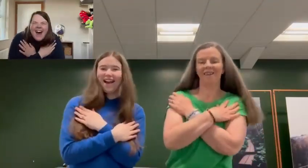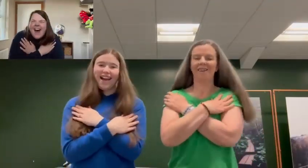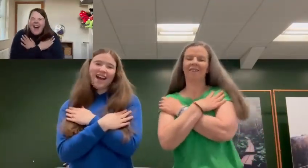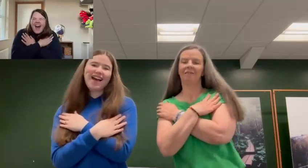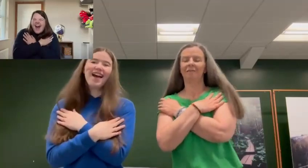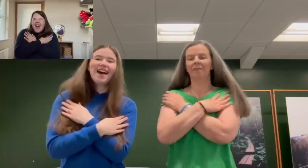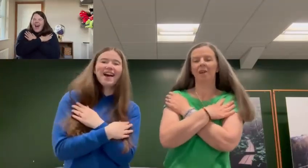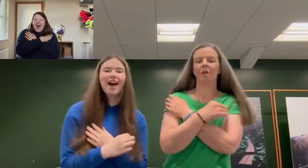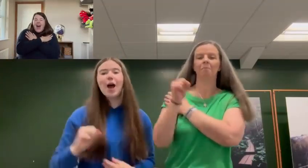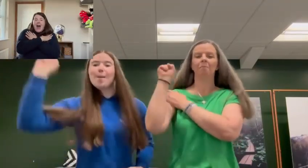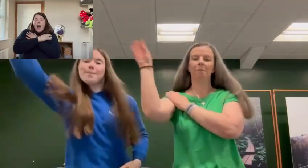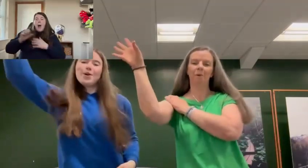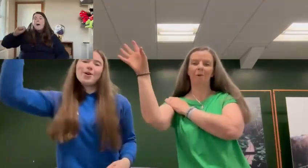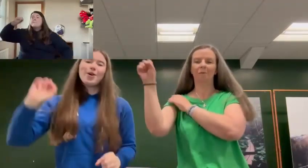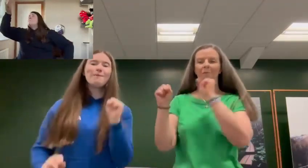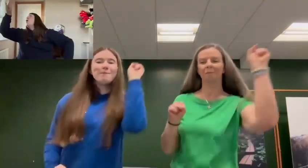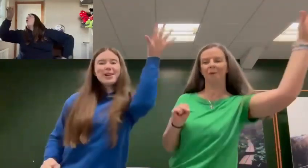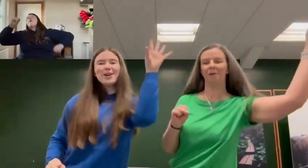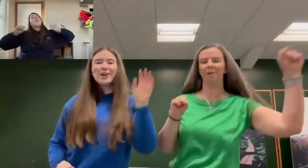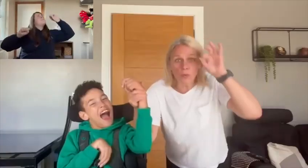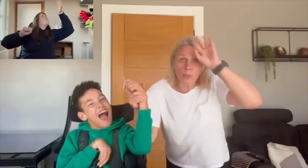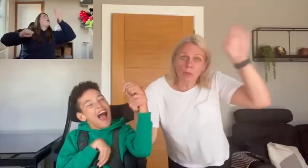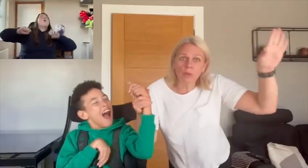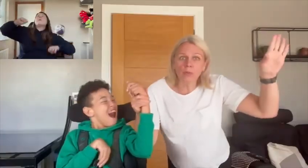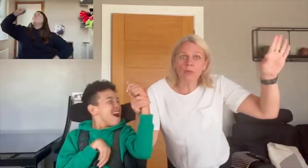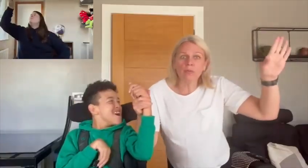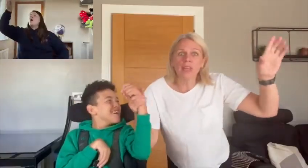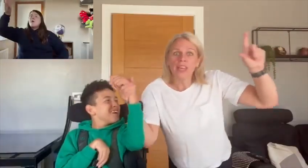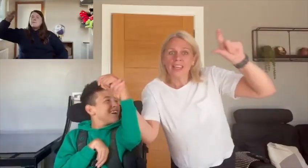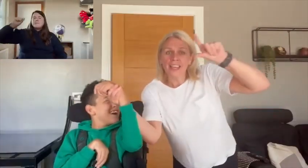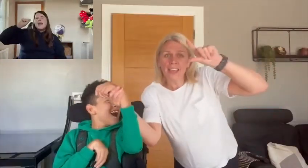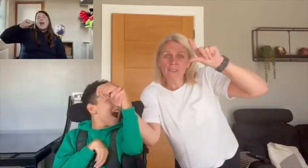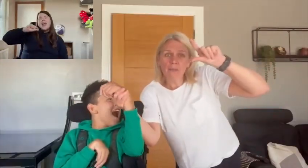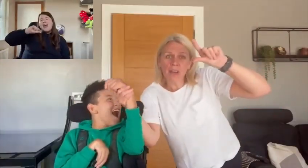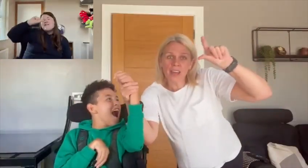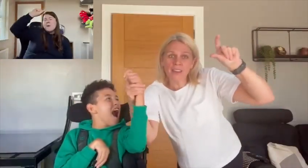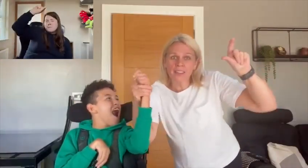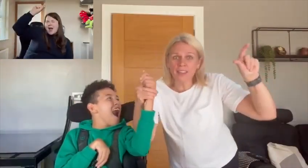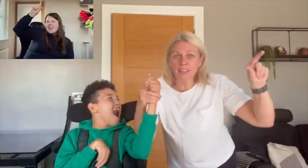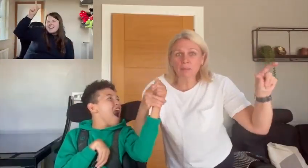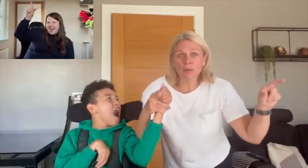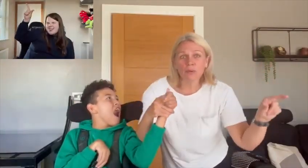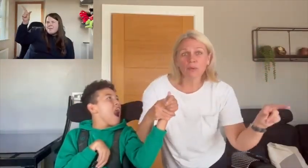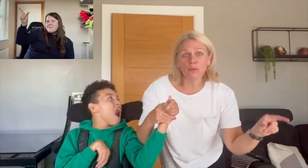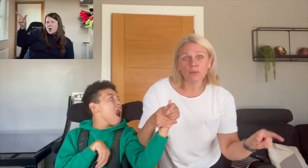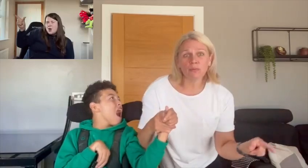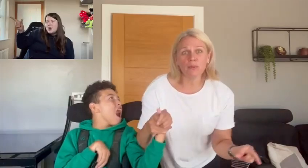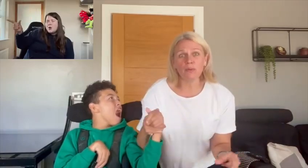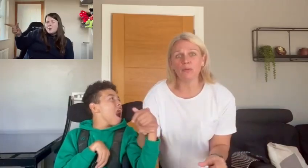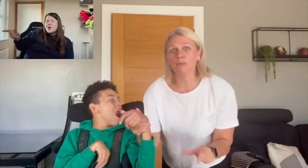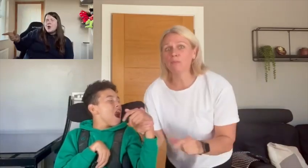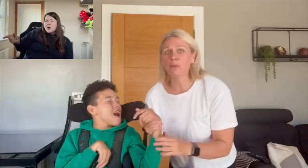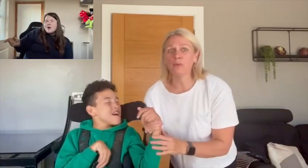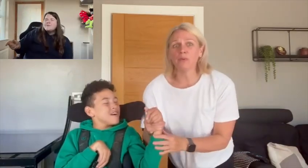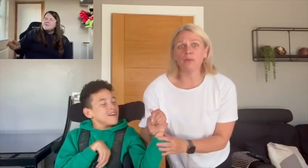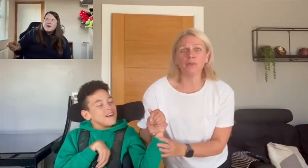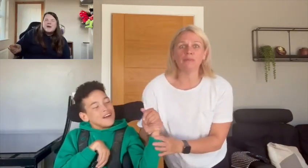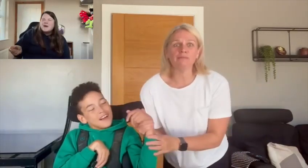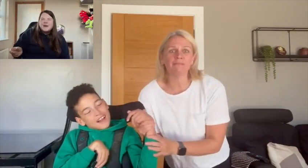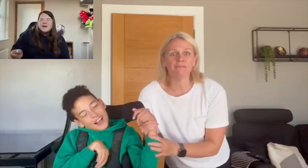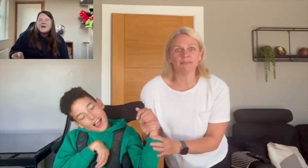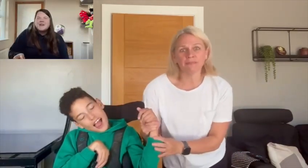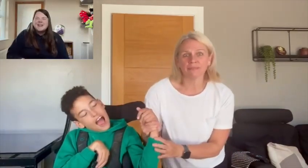ah Boom, boom, boom Even brighter than the moon, moon,